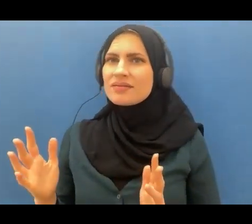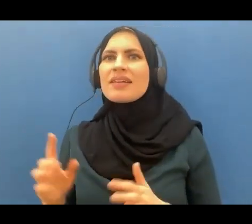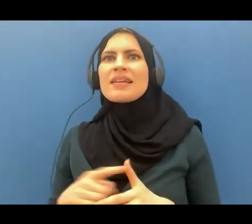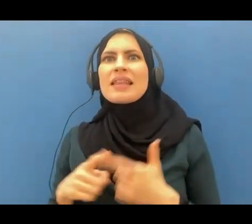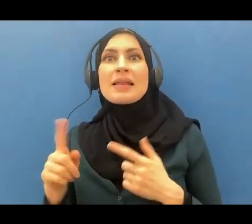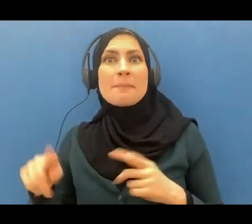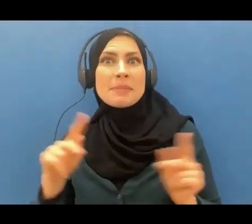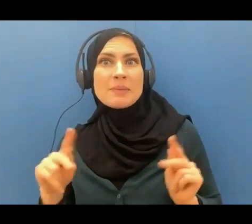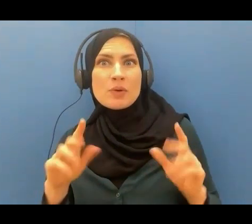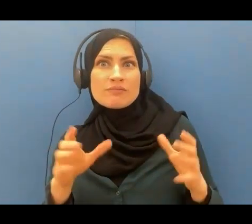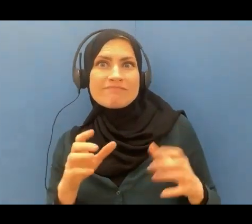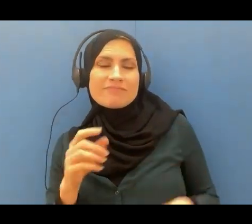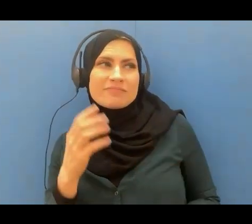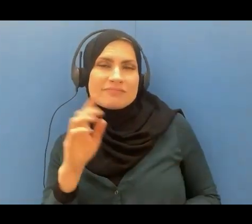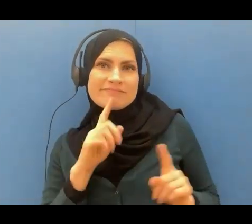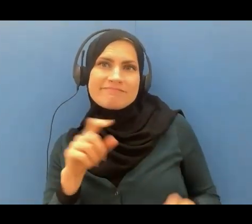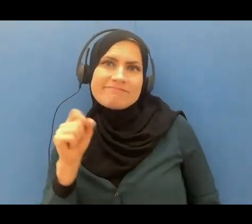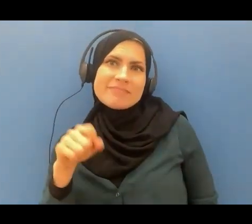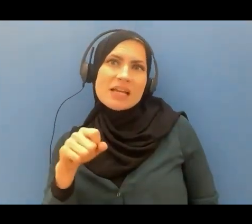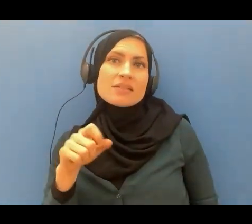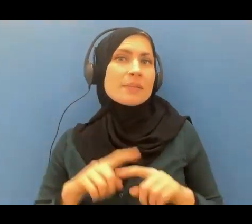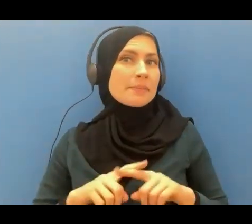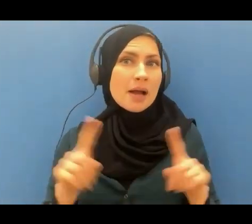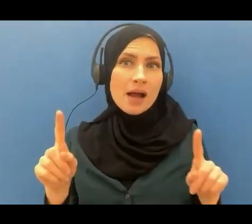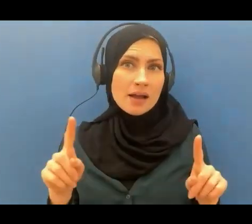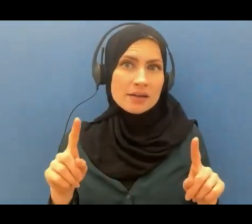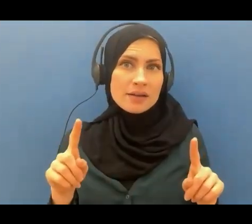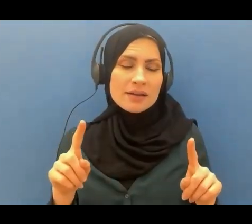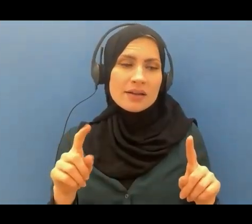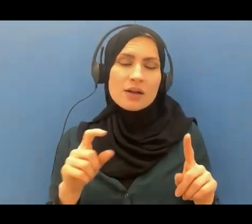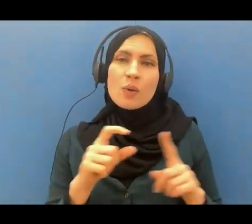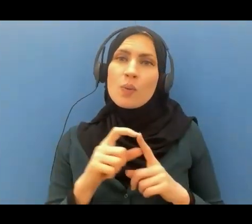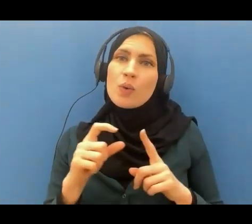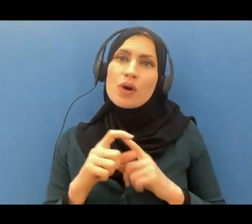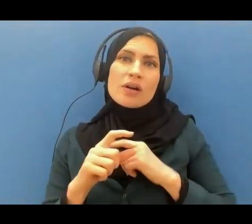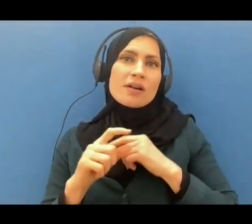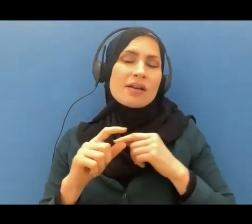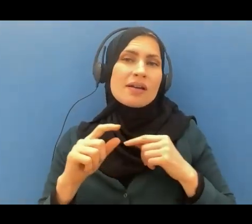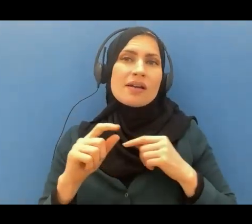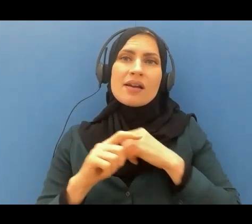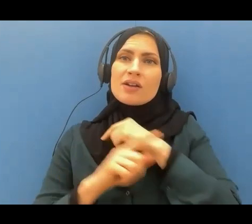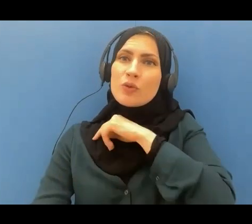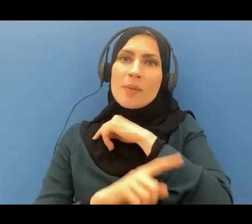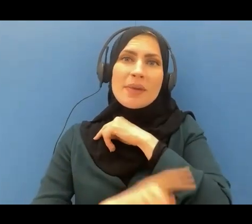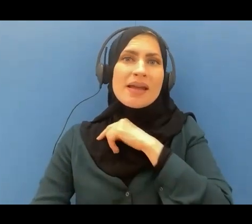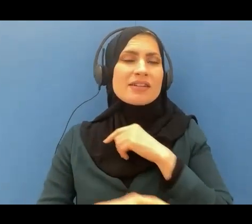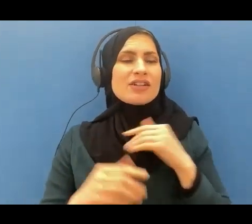yes but the word of torment has been justified against the disbelievers